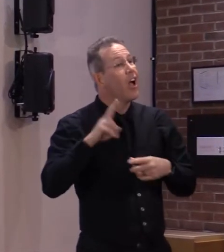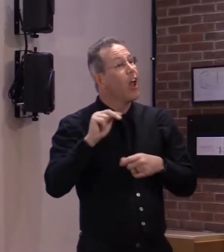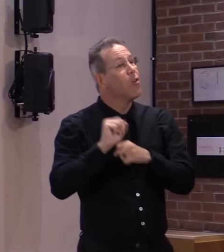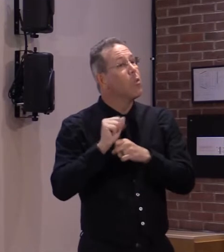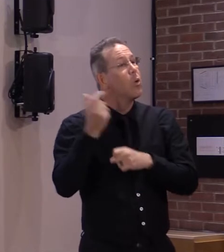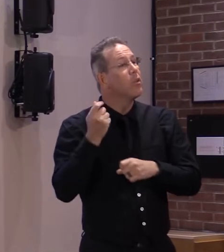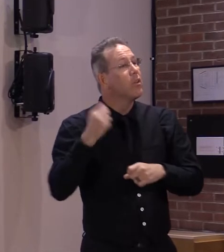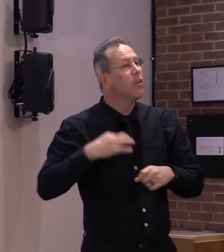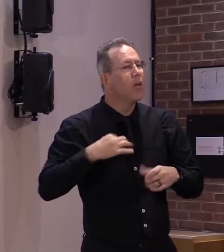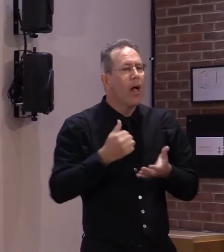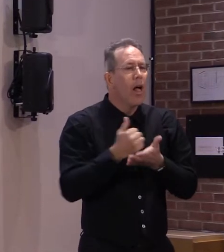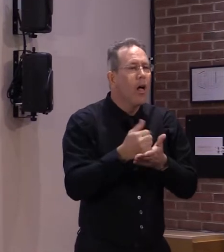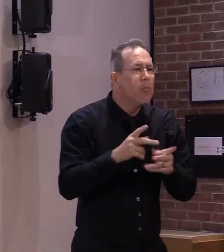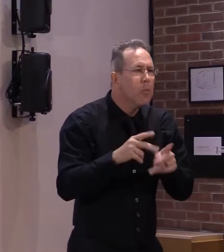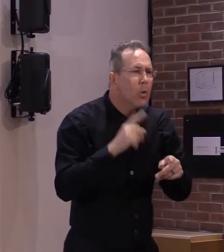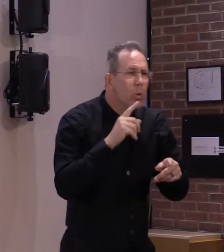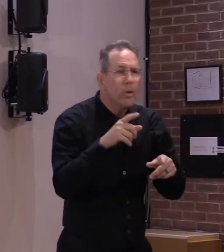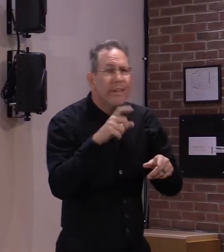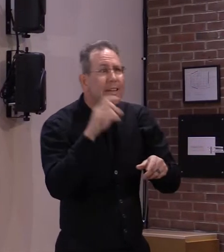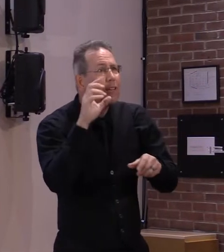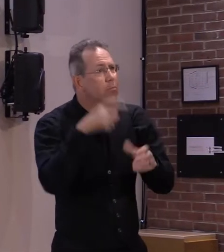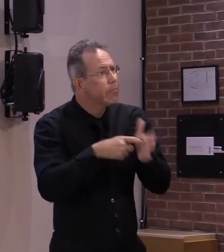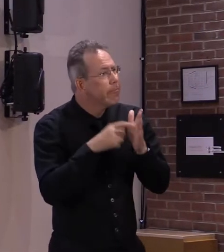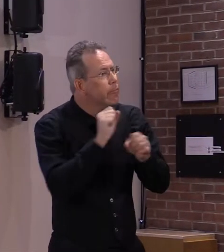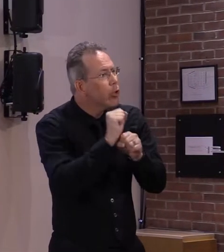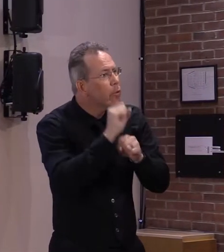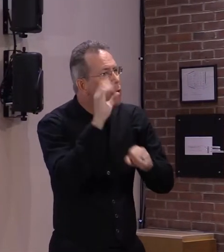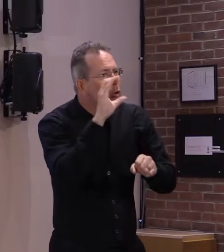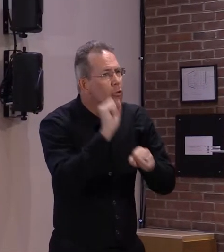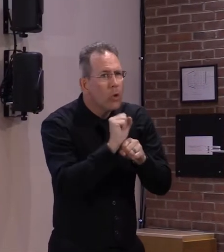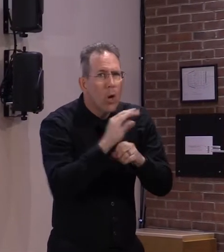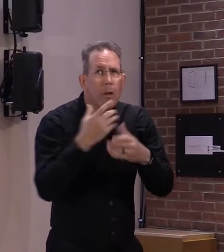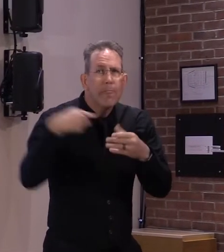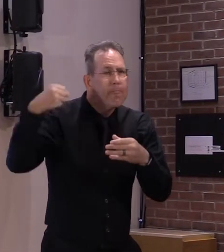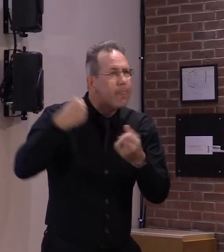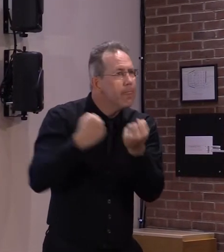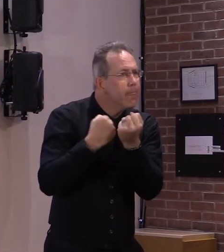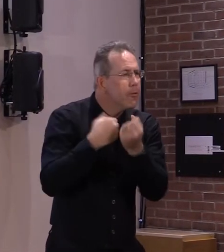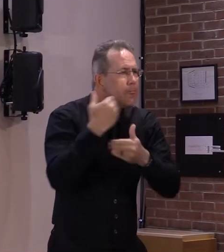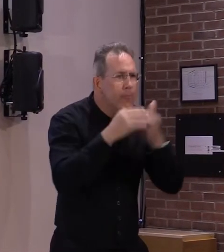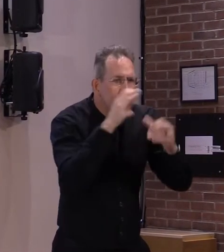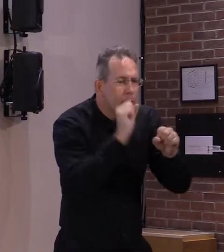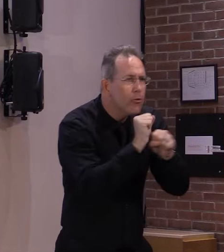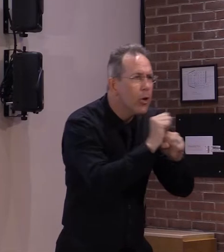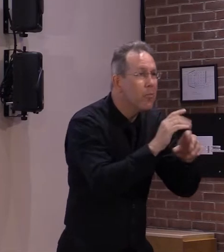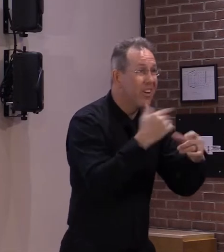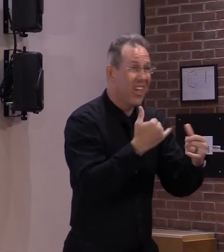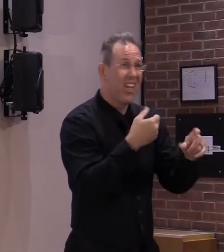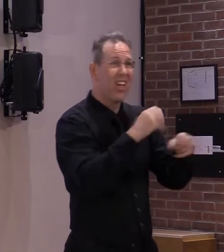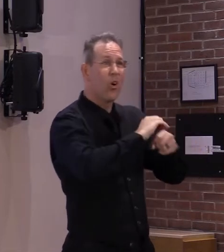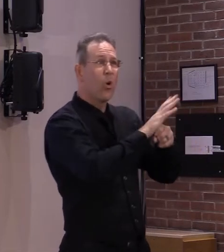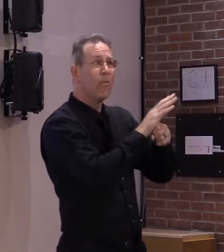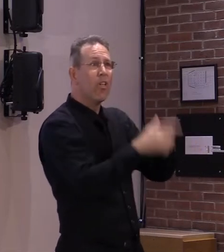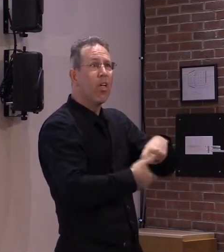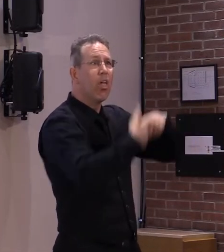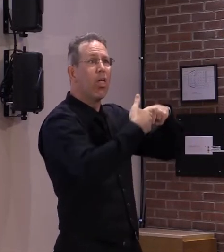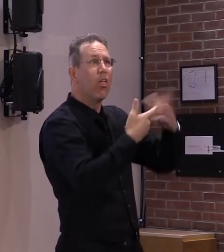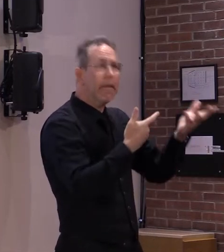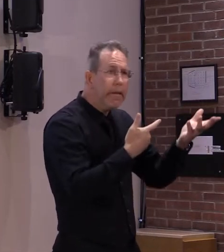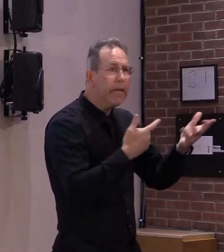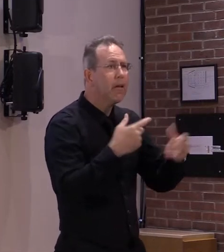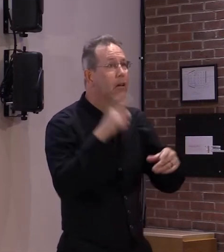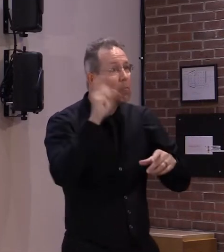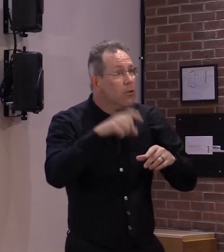each week. However, due to the pandemic, Vermont work search was suspended in order to ensure the safety of thousands of